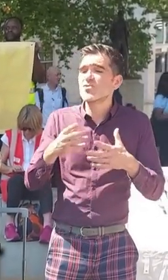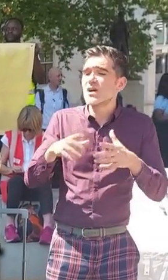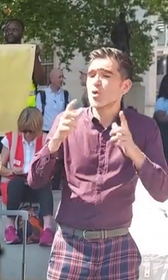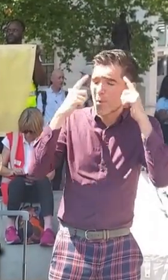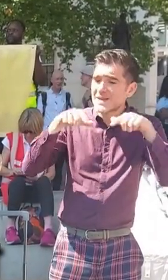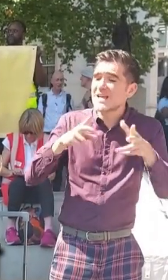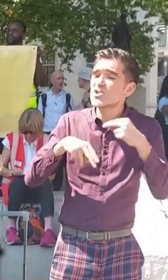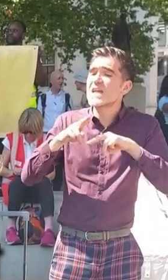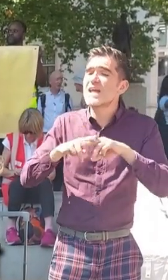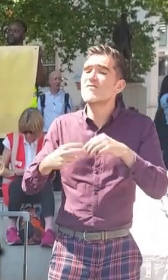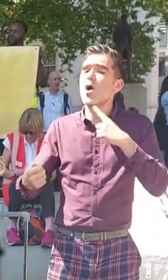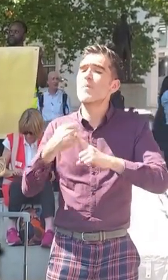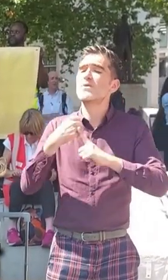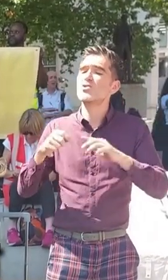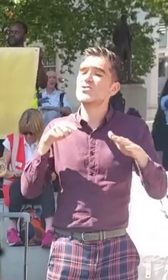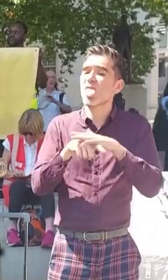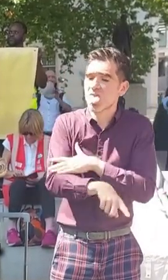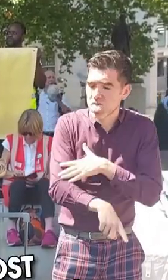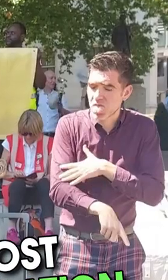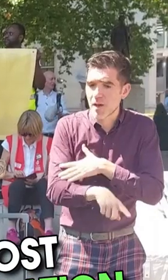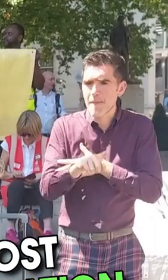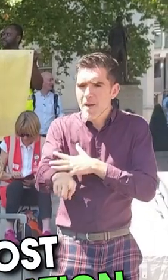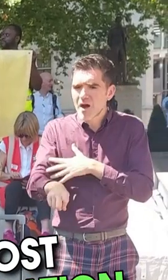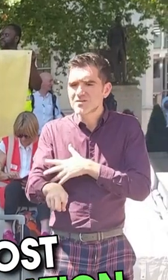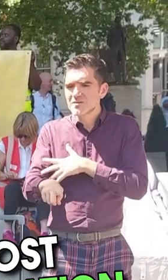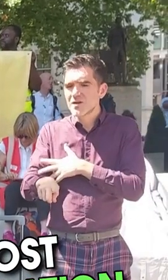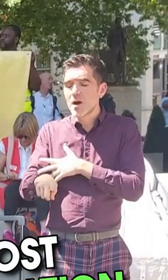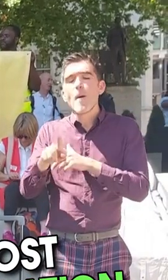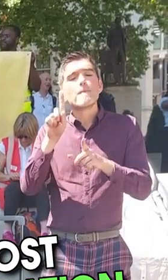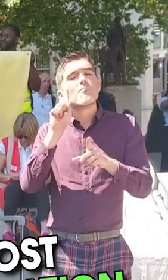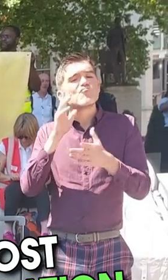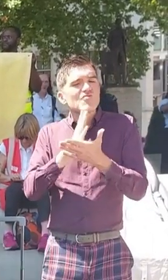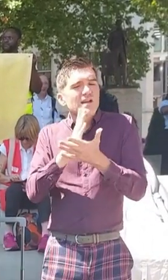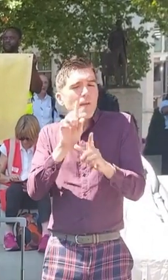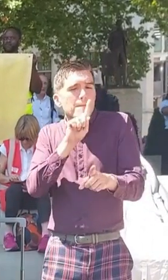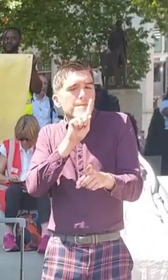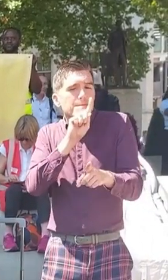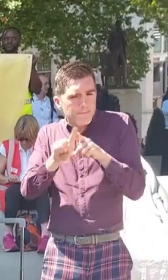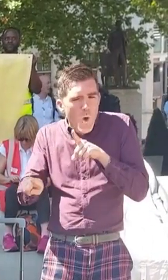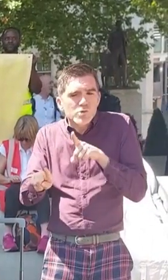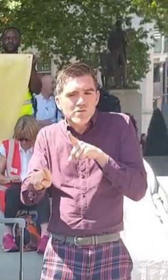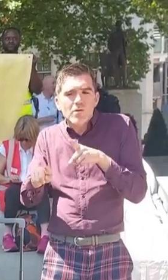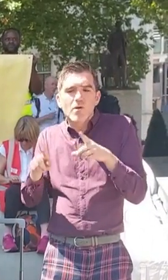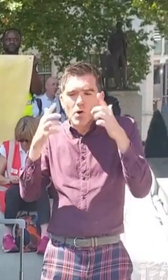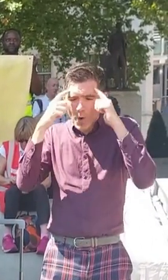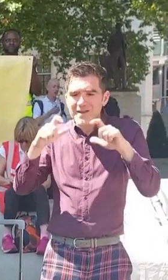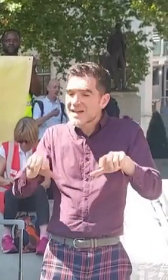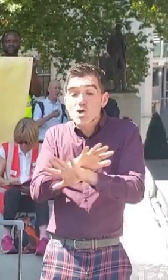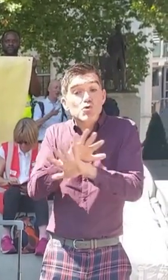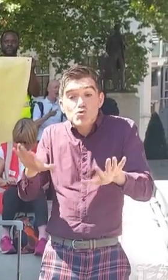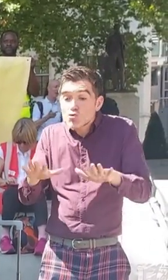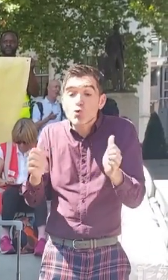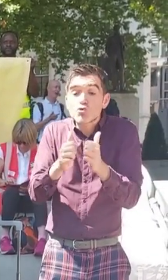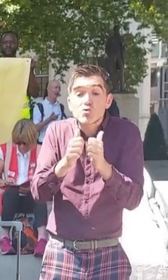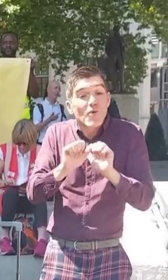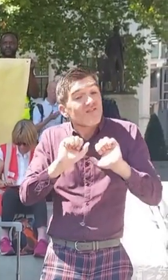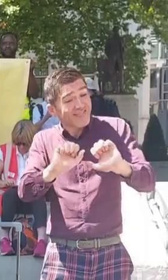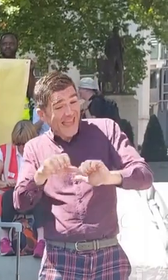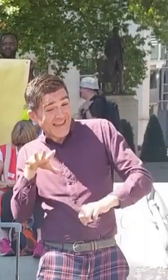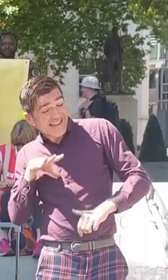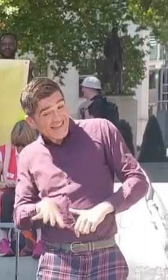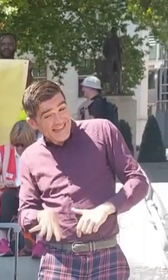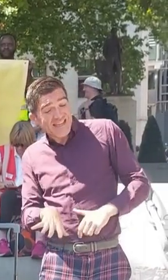But this headline masks the fact that most accommodation is unsuitable for the person's needs.